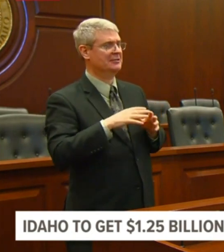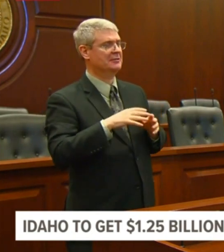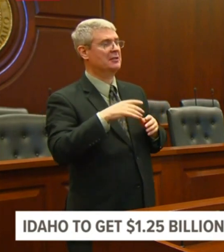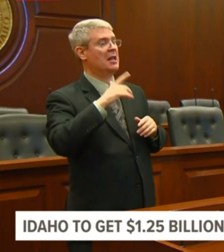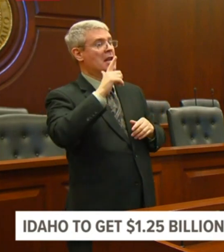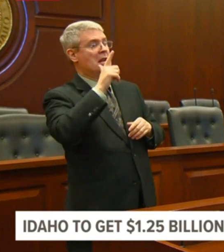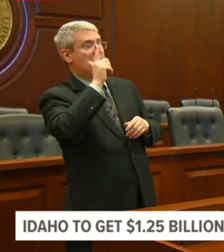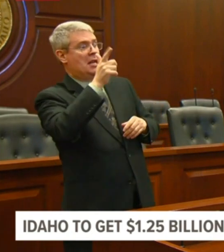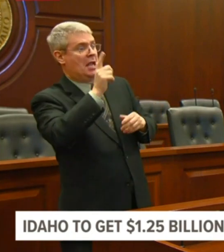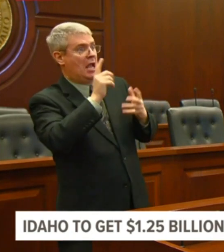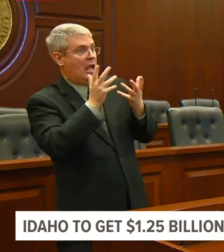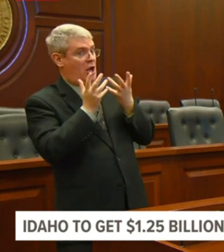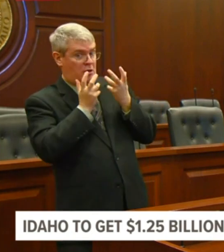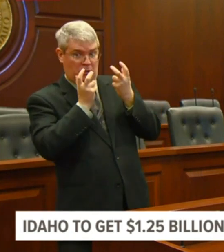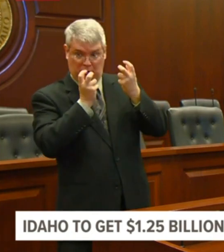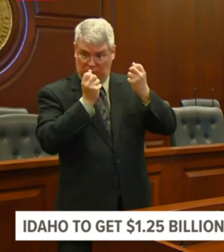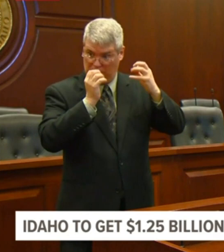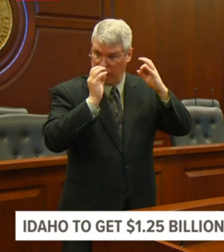my number one goal.